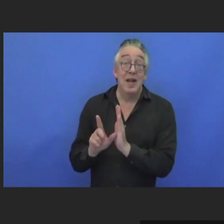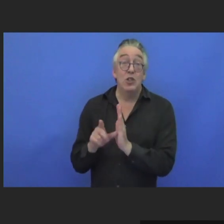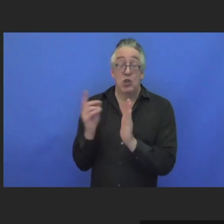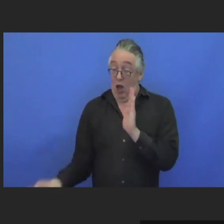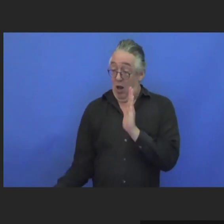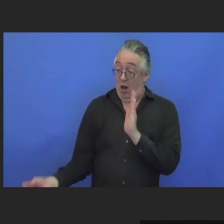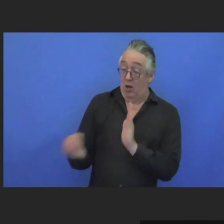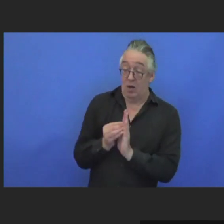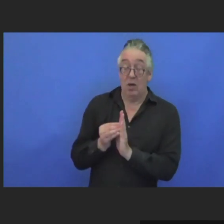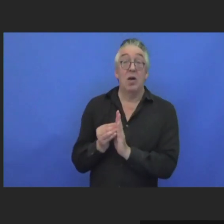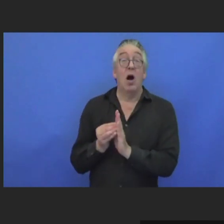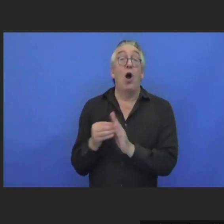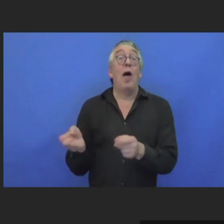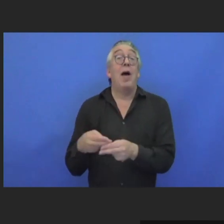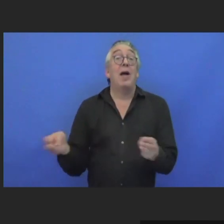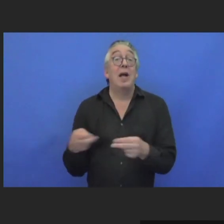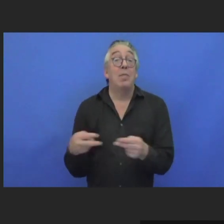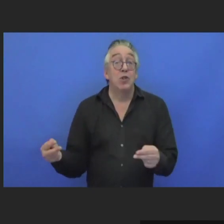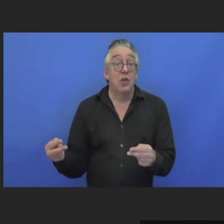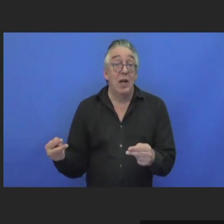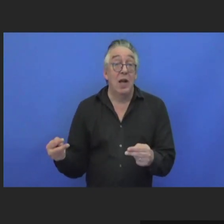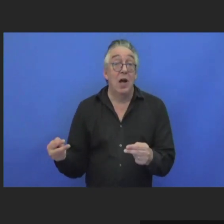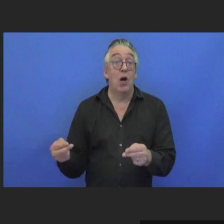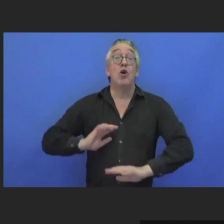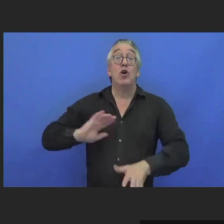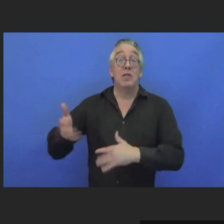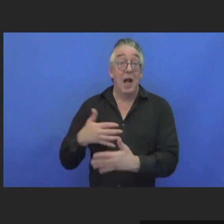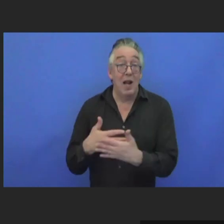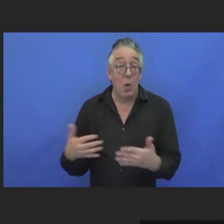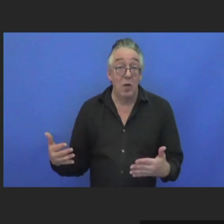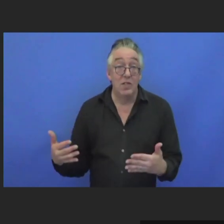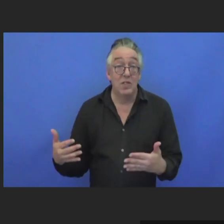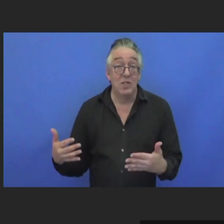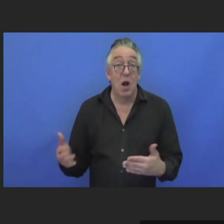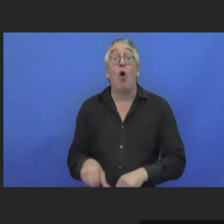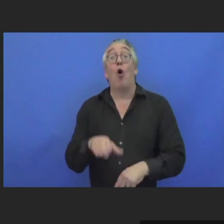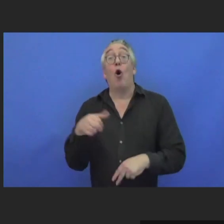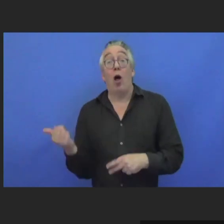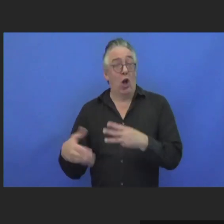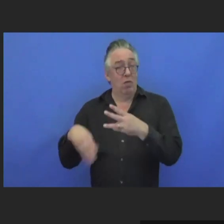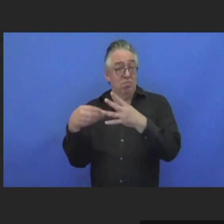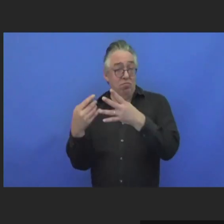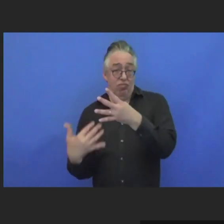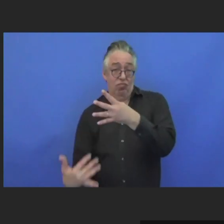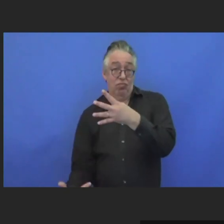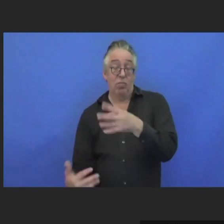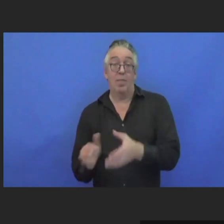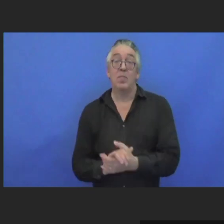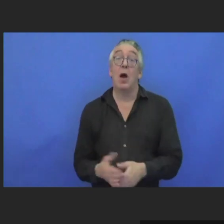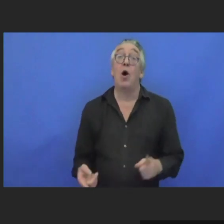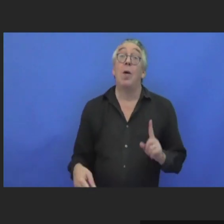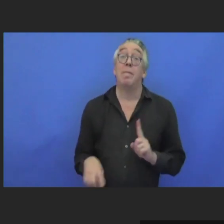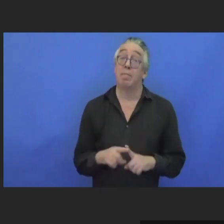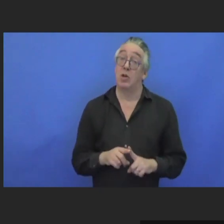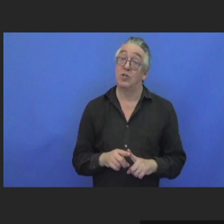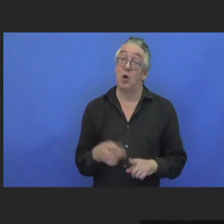afforded to citizens with disabilities in the country. And in addition, funding and investment